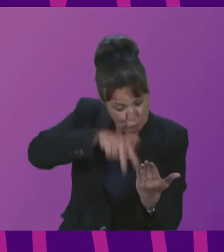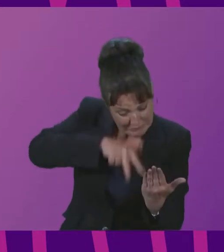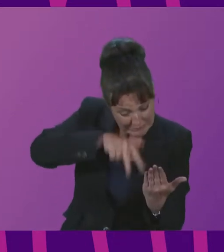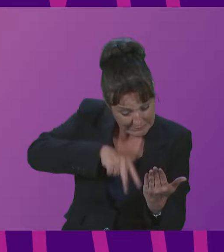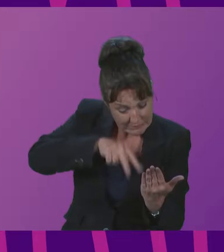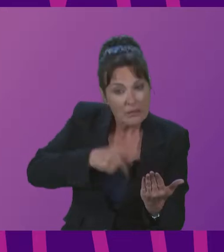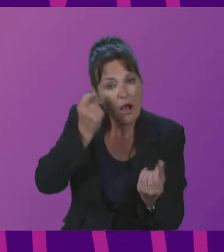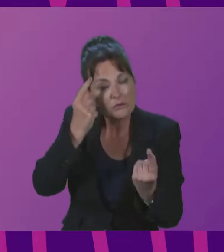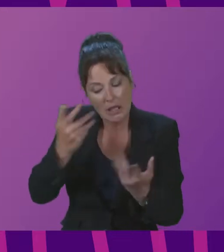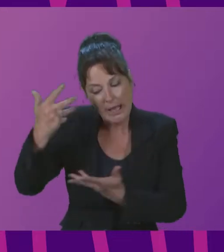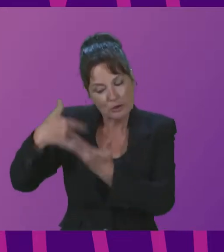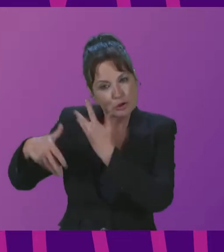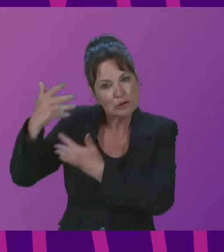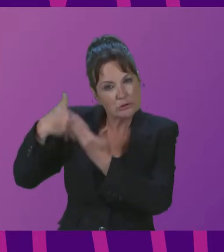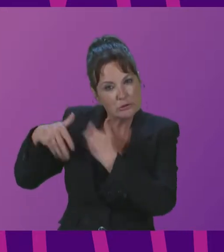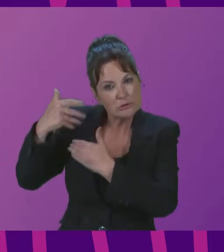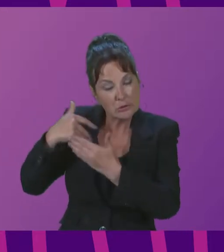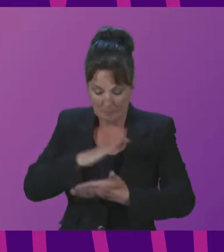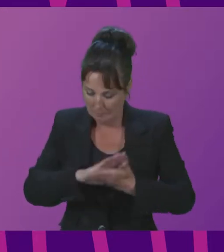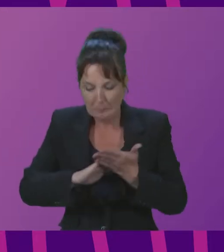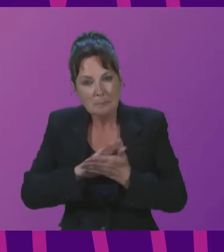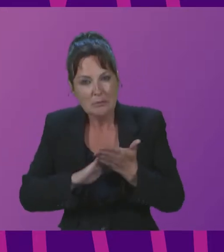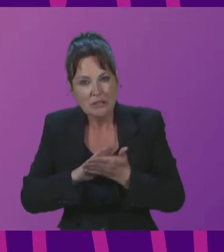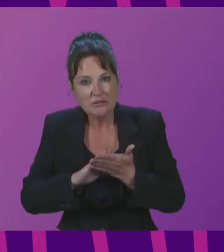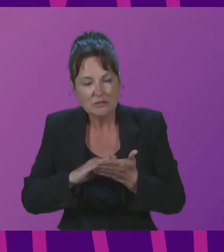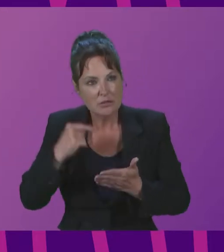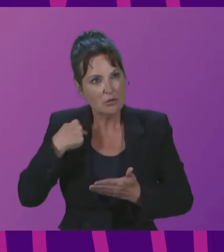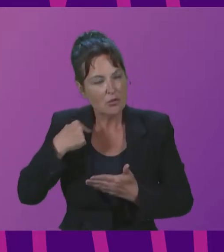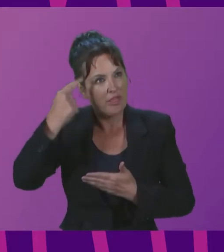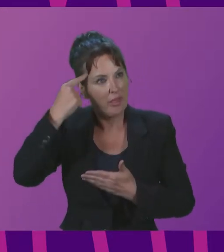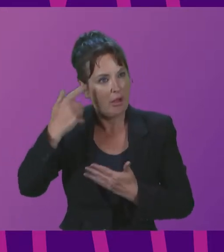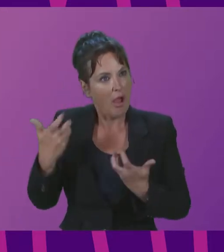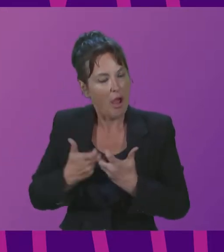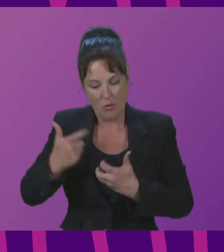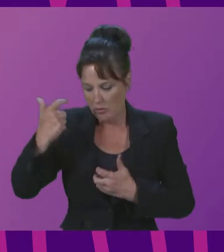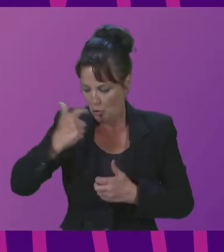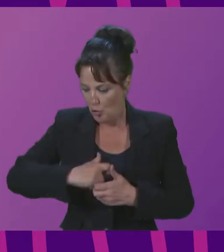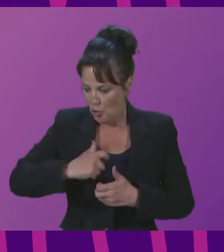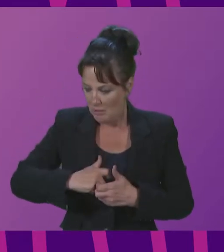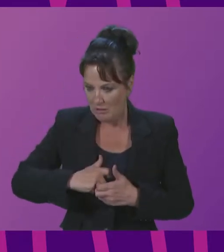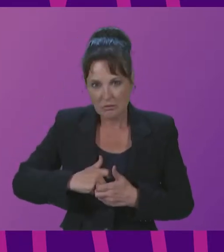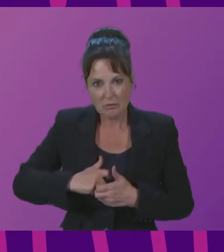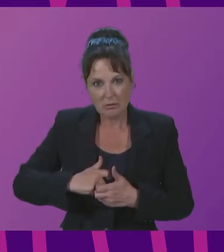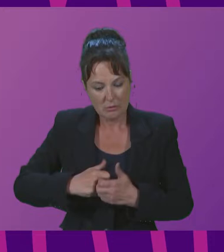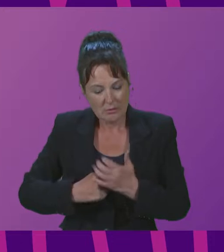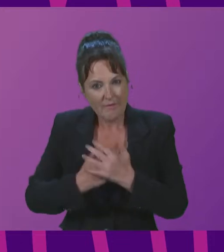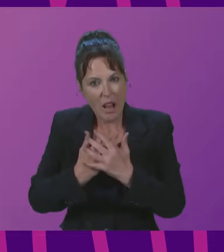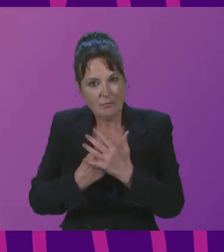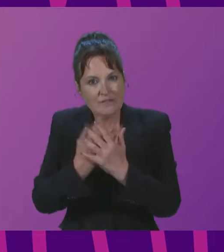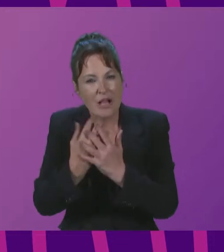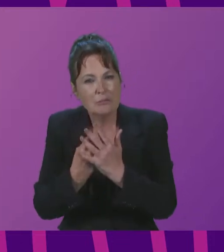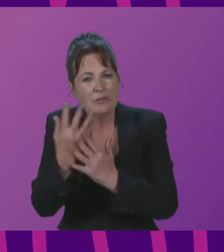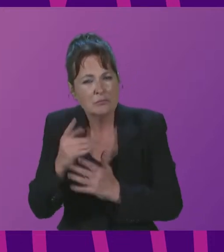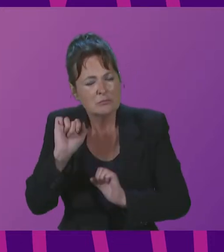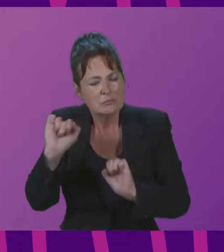and in doing so living at all points of the story of the human condition and Angus was true to that he